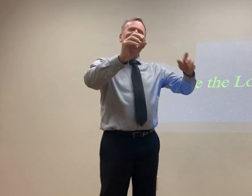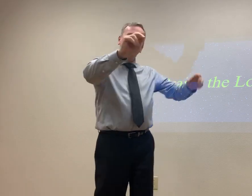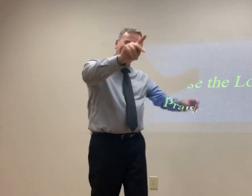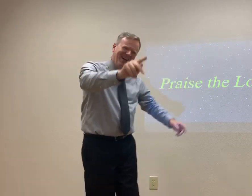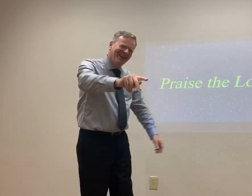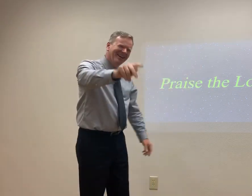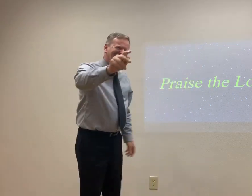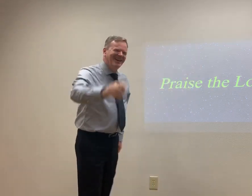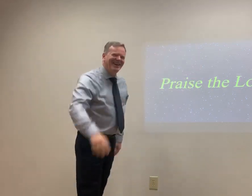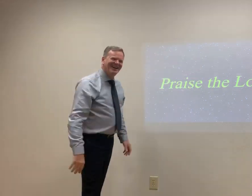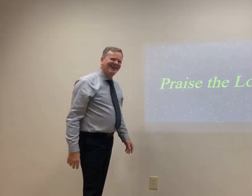I think it's a lesson.